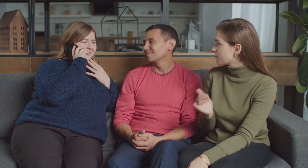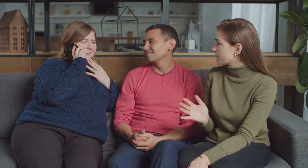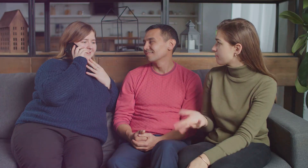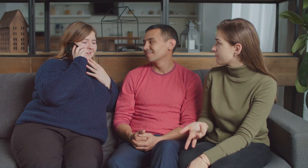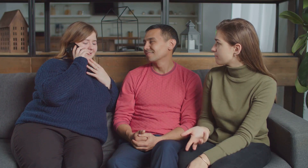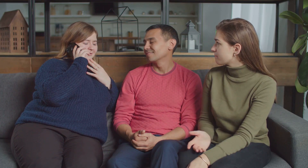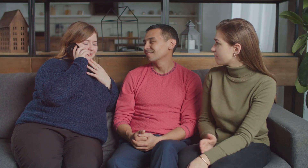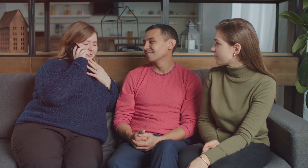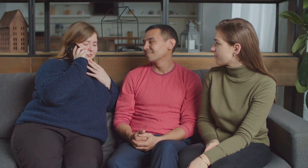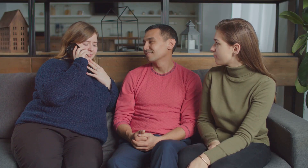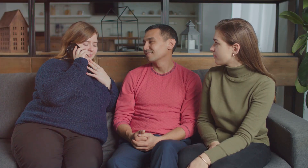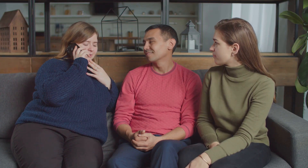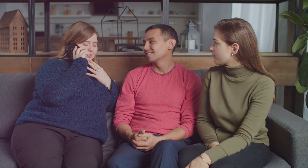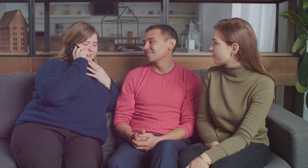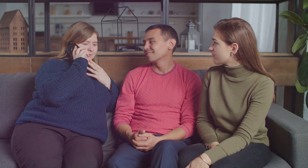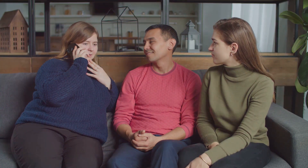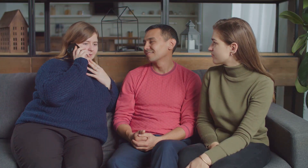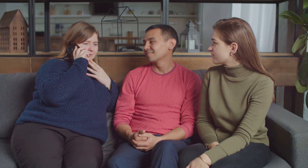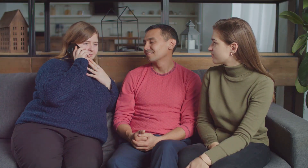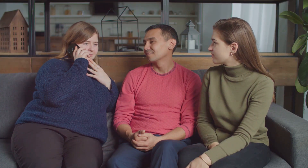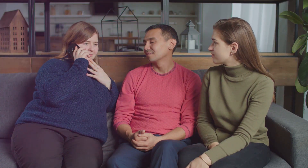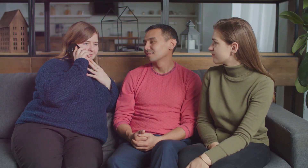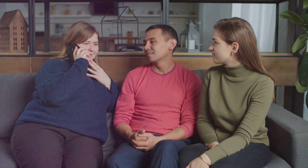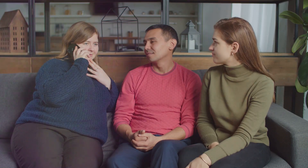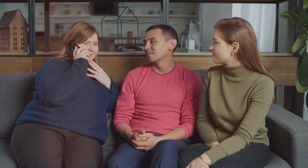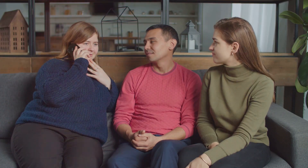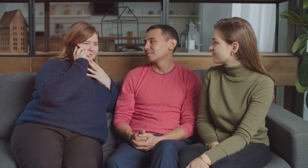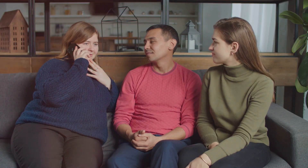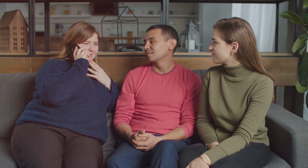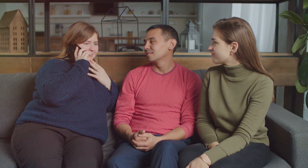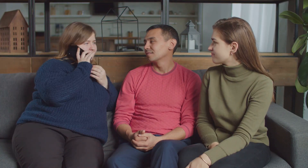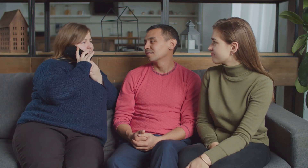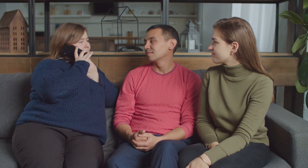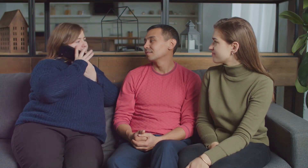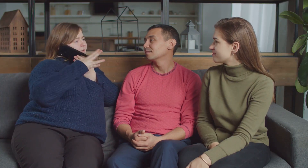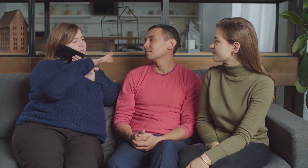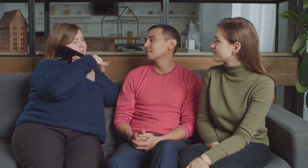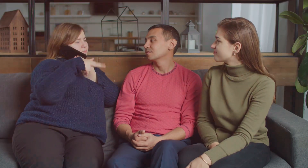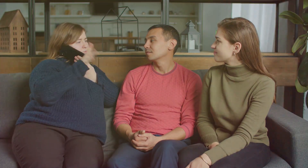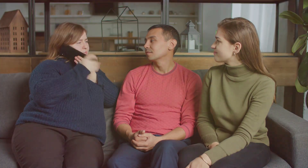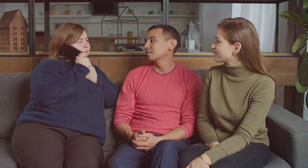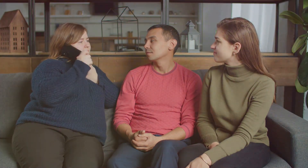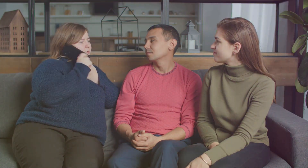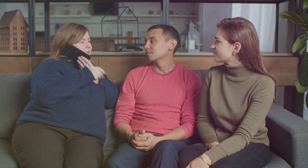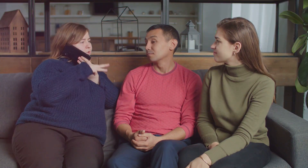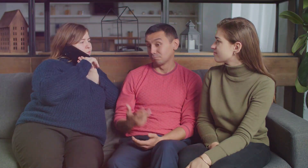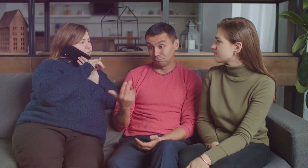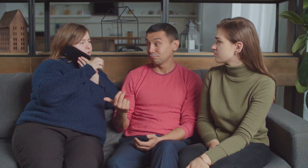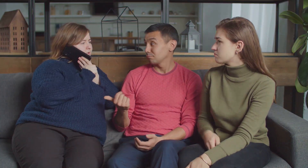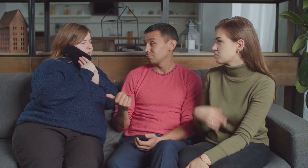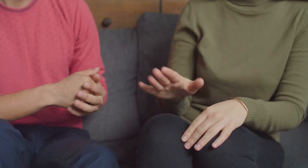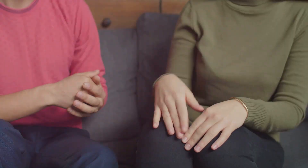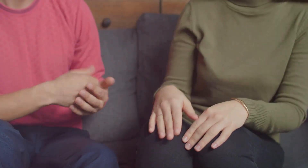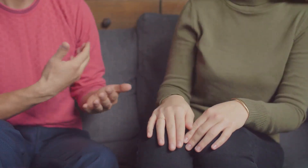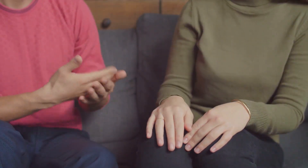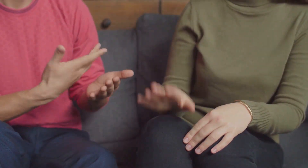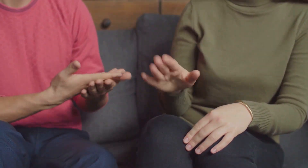situations, a certified deaf interpreter may work in tandem with the trilingual interpreter. This is particularly